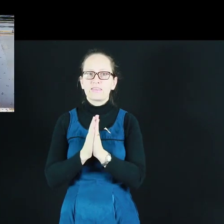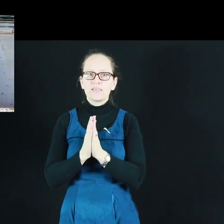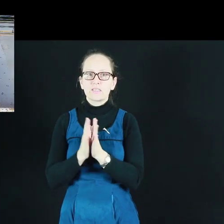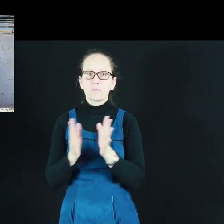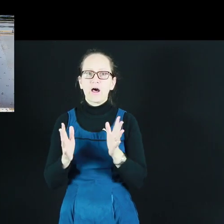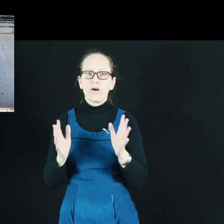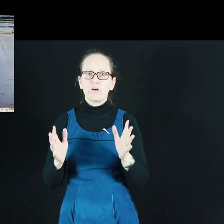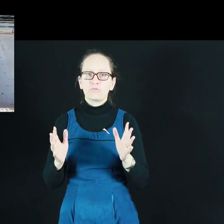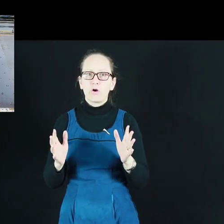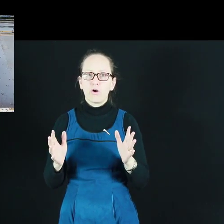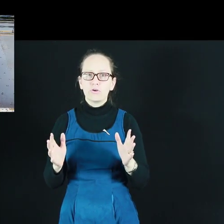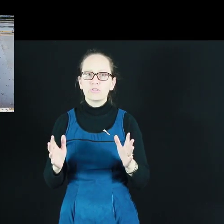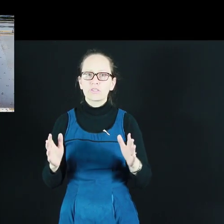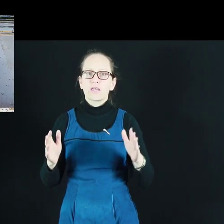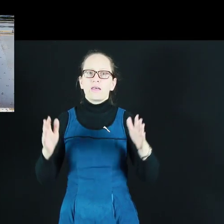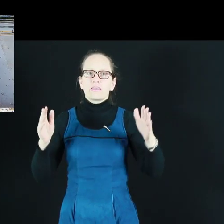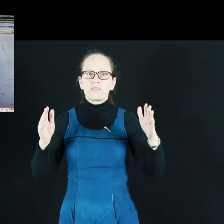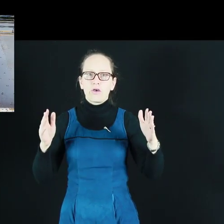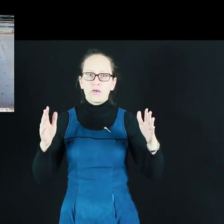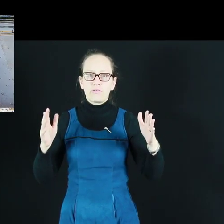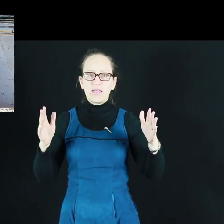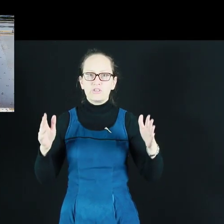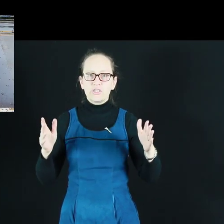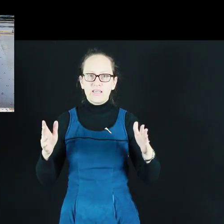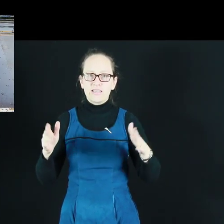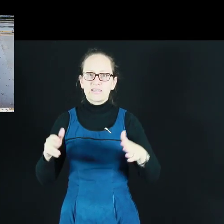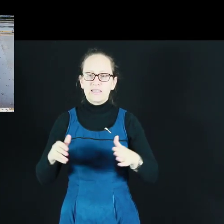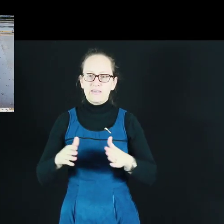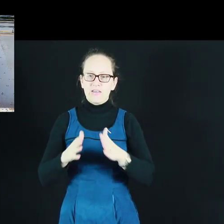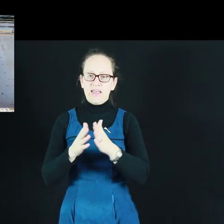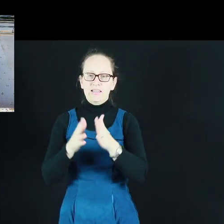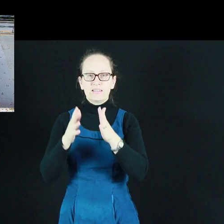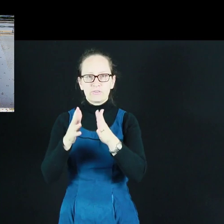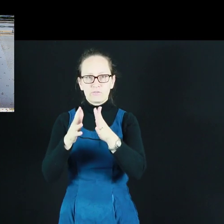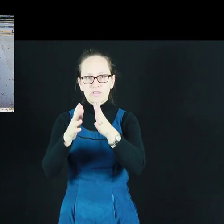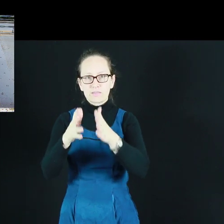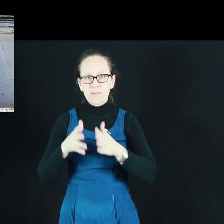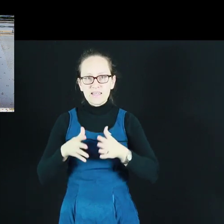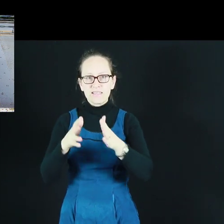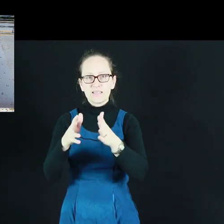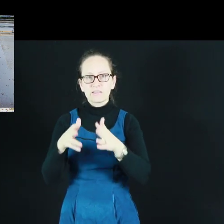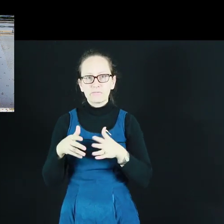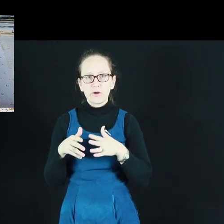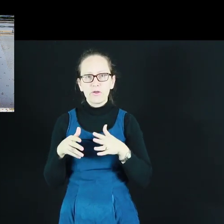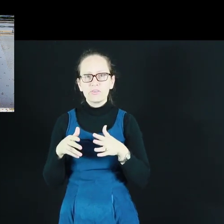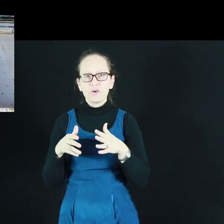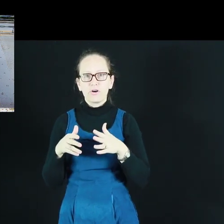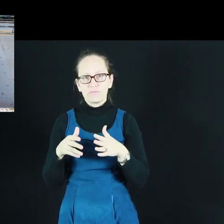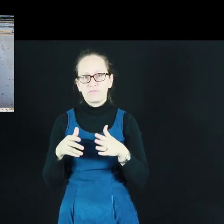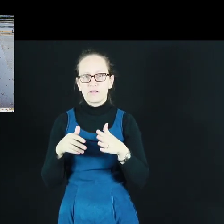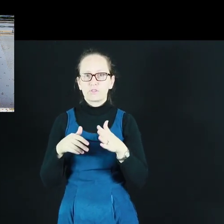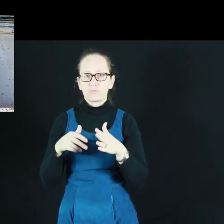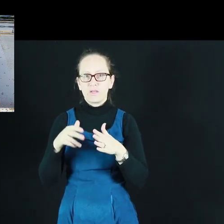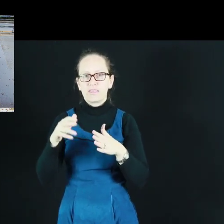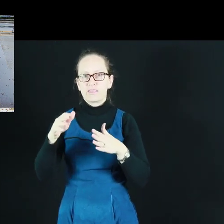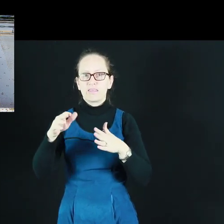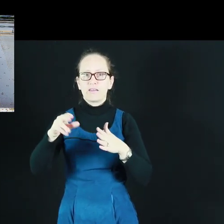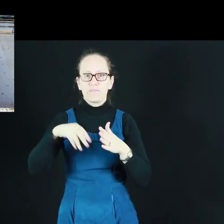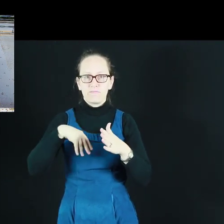And this is why on roads, the engineers leave a little spacing in the road, often filled with a